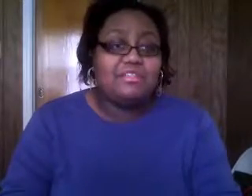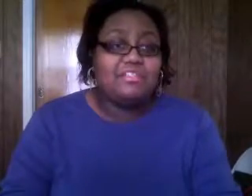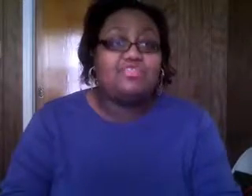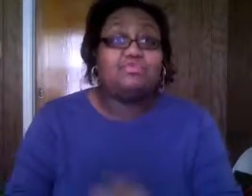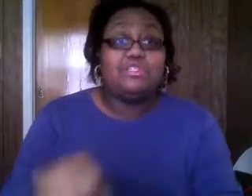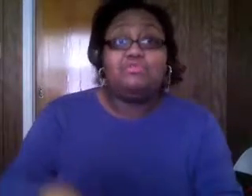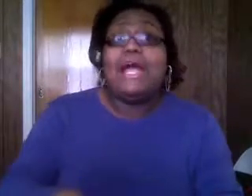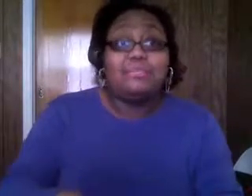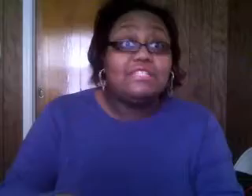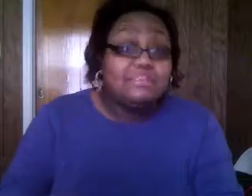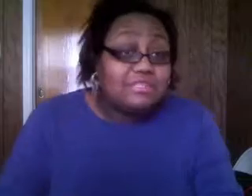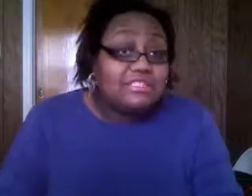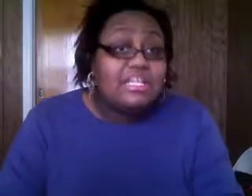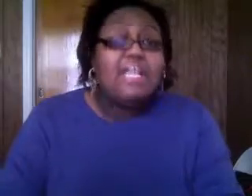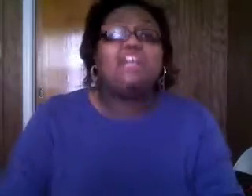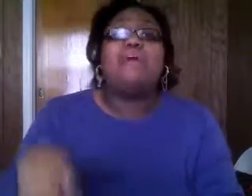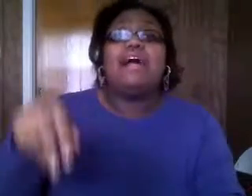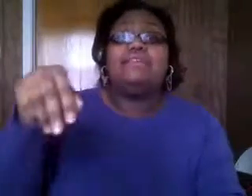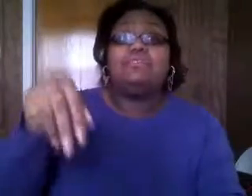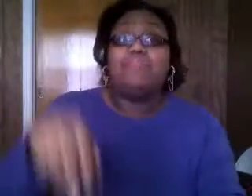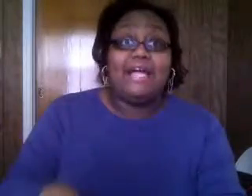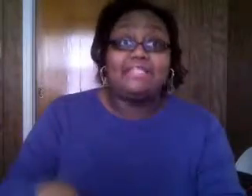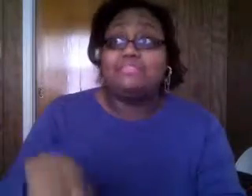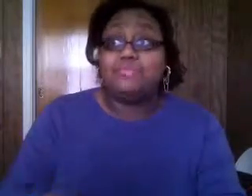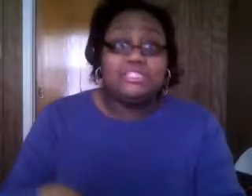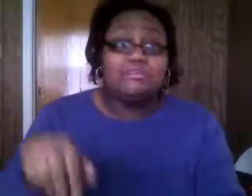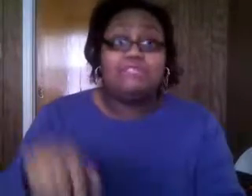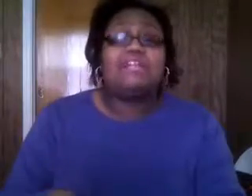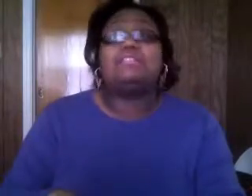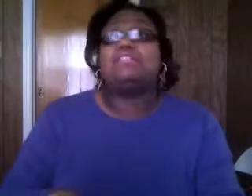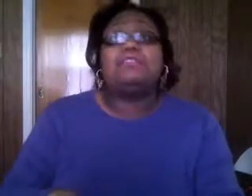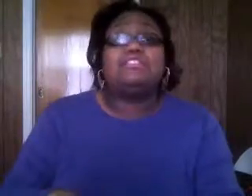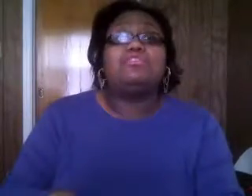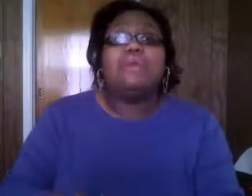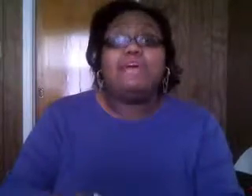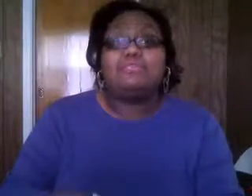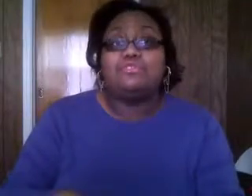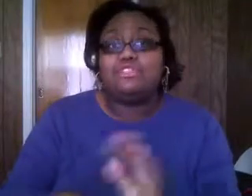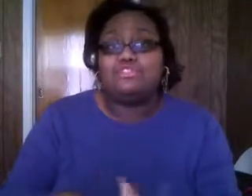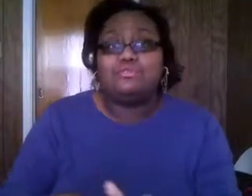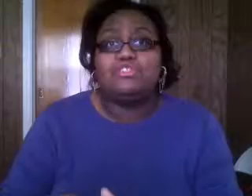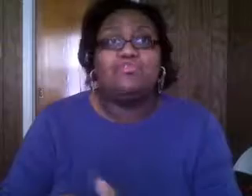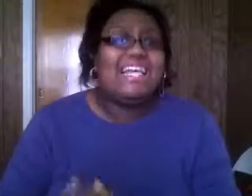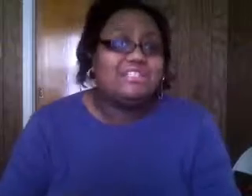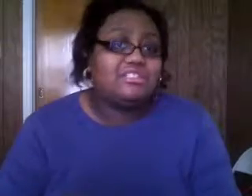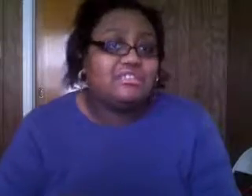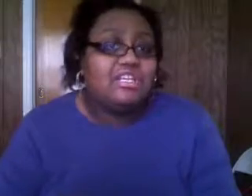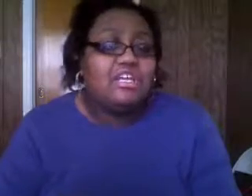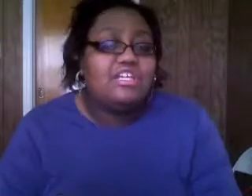about the issue with it you have a police president you have the pastors the bishops the evangelist president you have the church president you meet at the church you